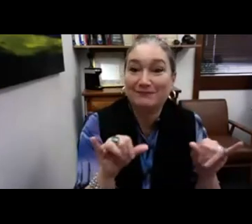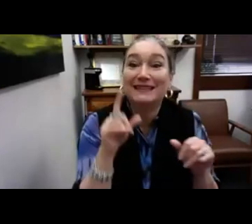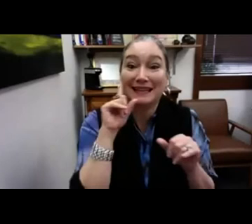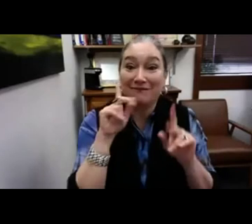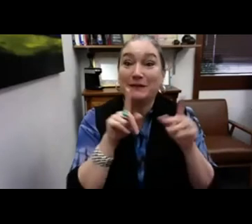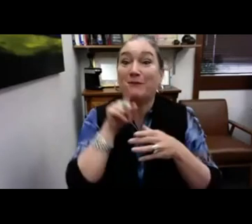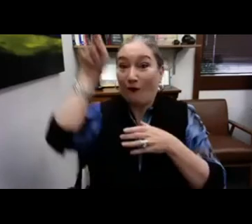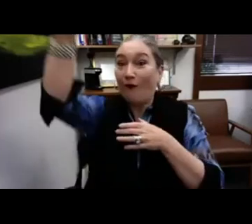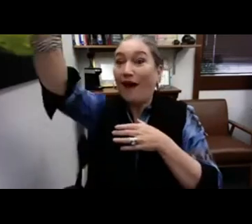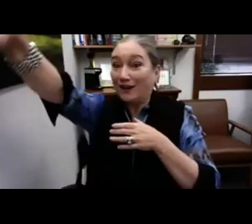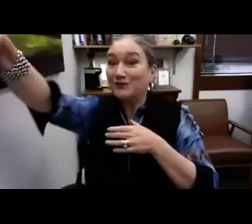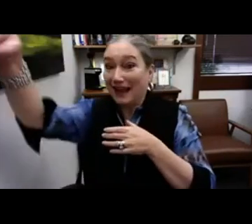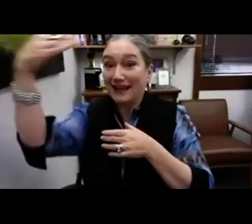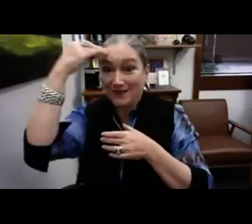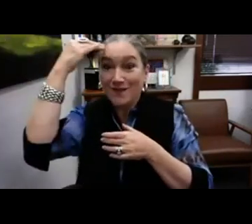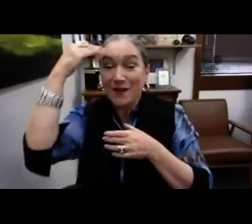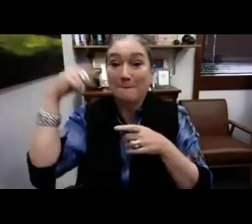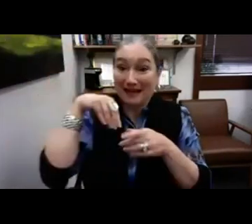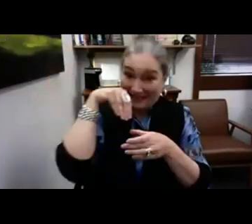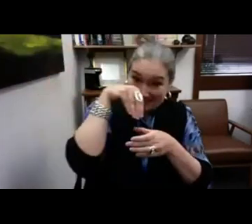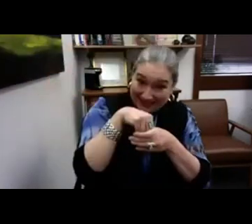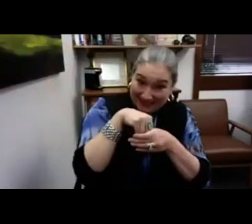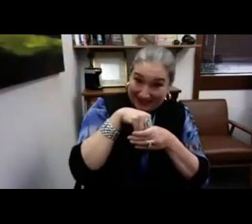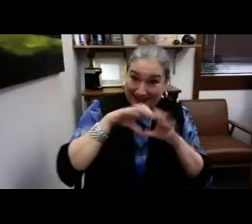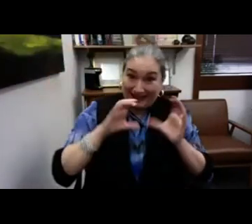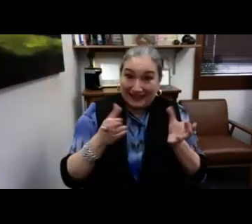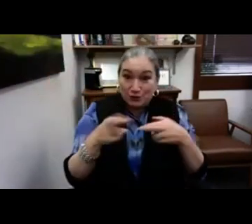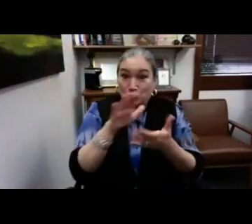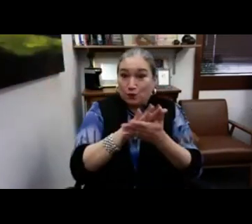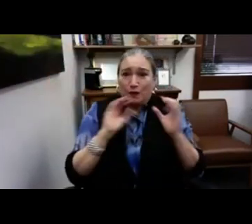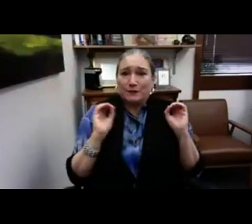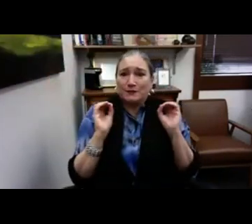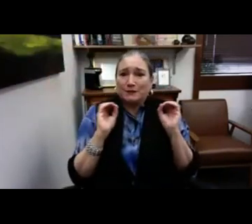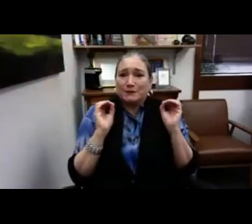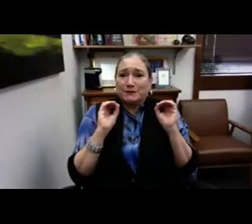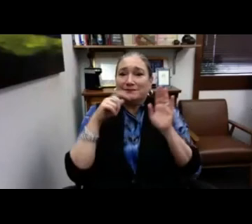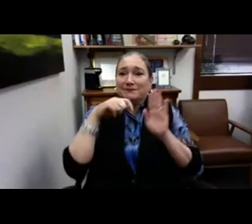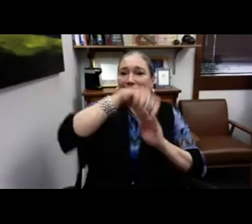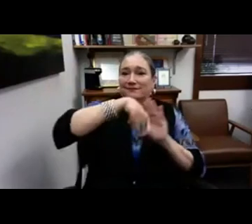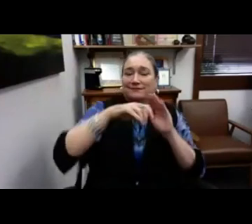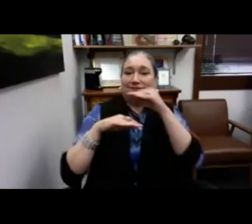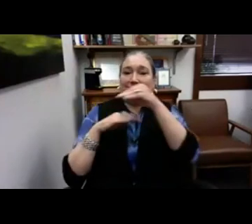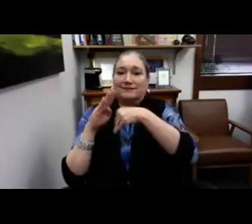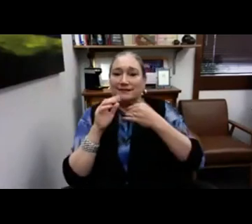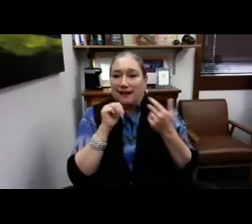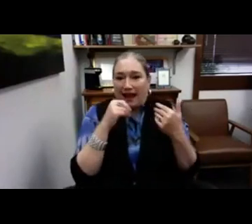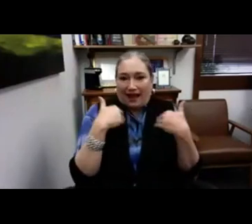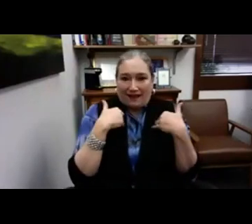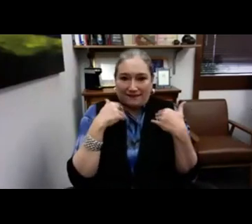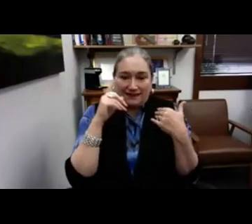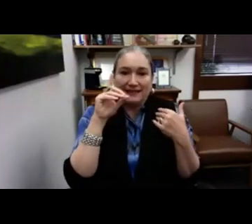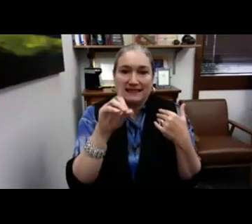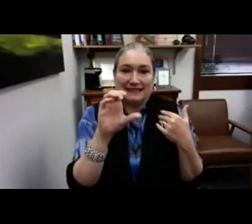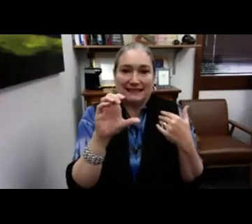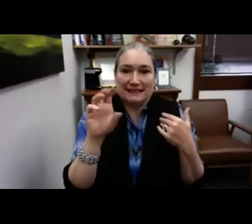deaf people teaching me in the educational system. If I, I know deaf people outside in the community, but not in the classroom. I didn't know